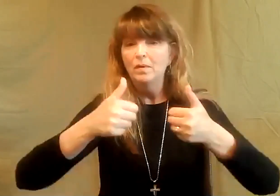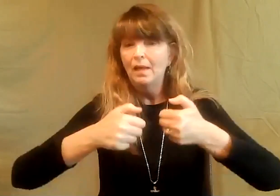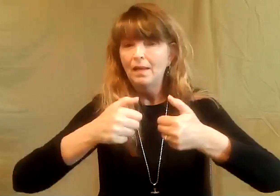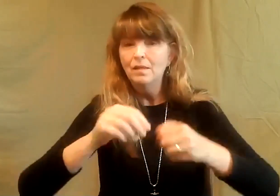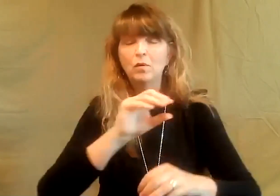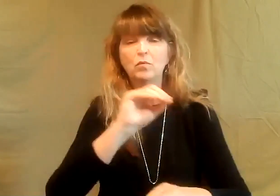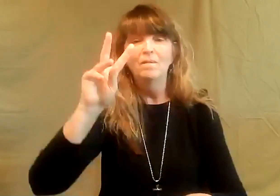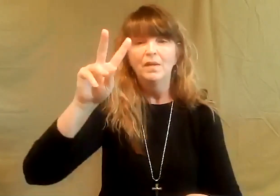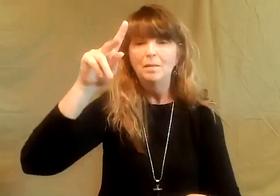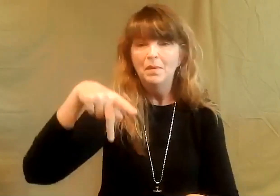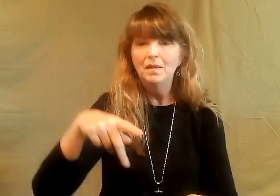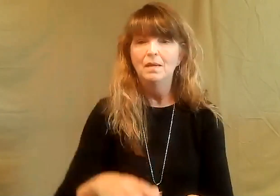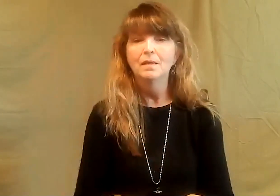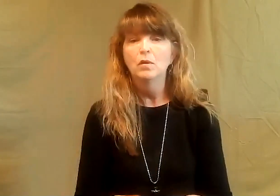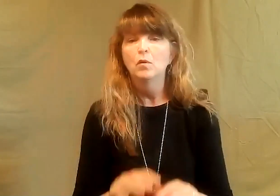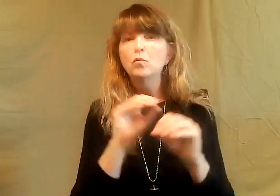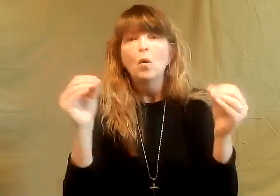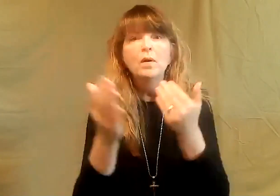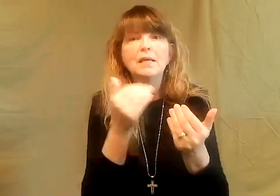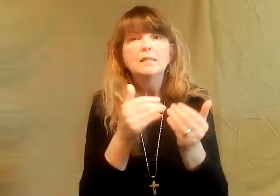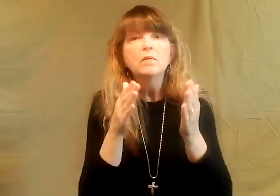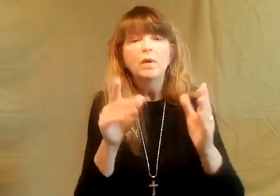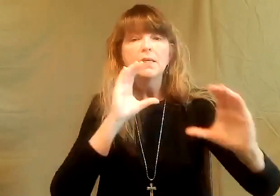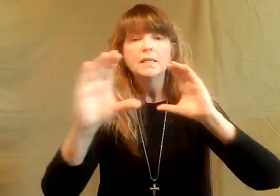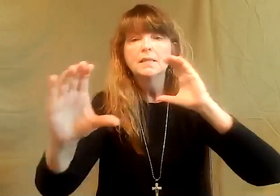didn't have any tty's we didn't have video phones or text abilities